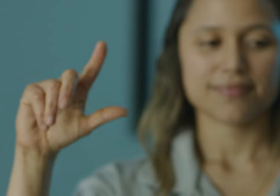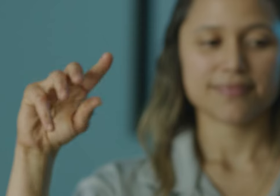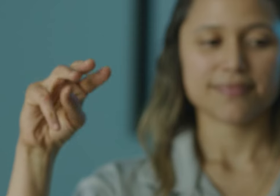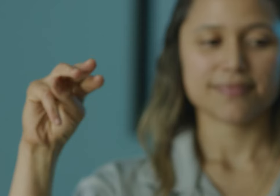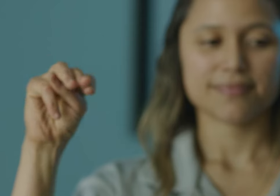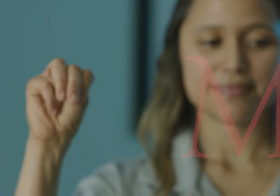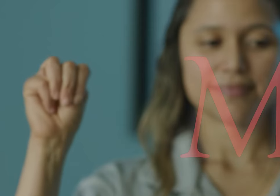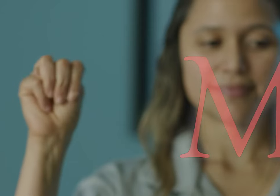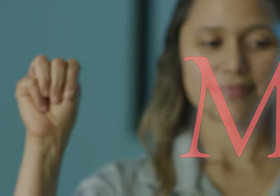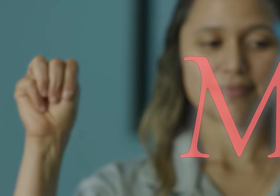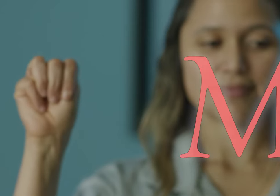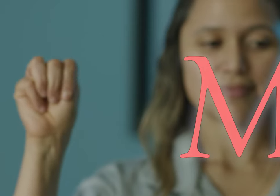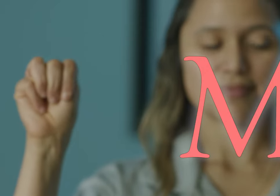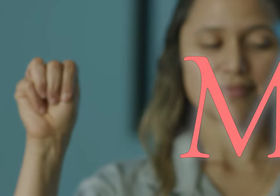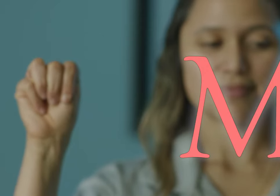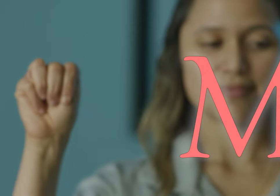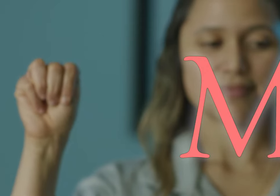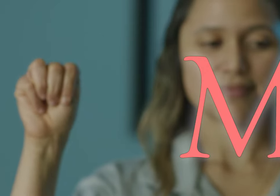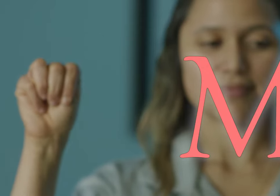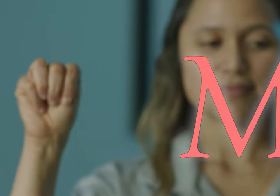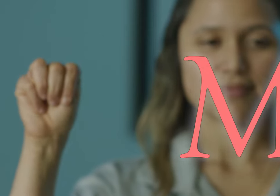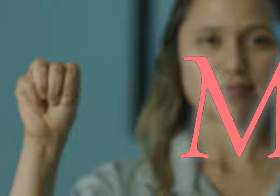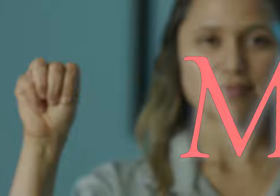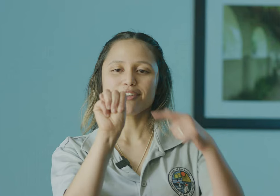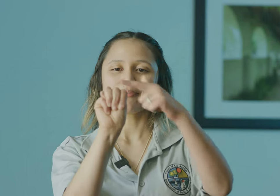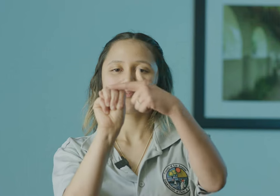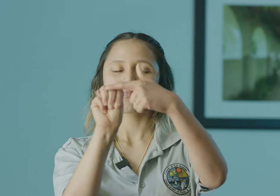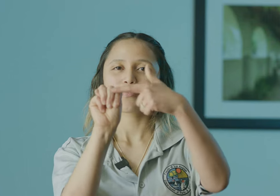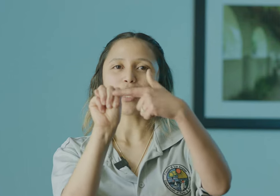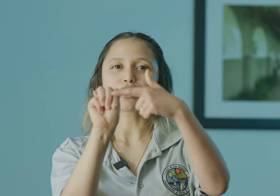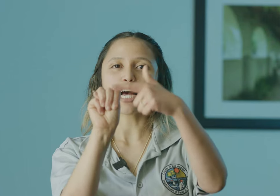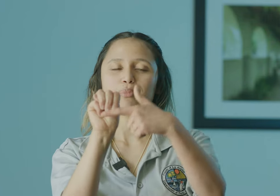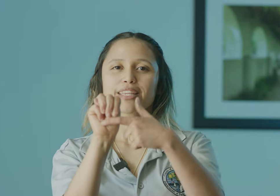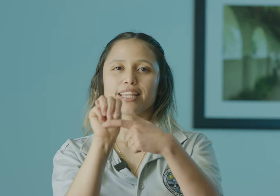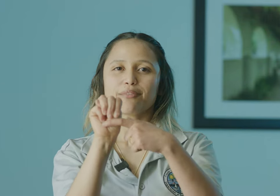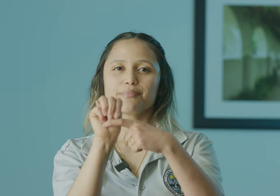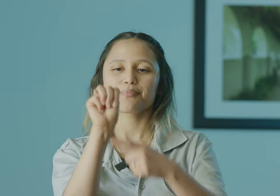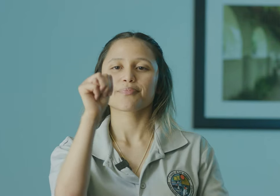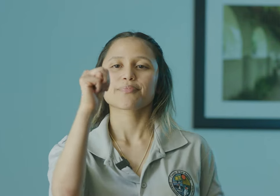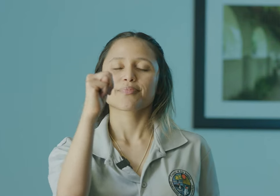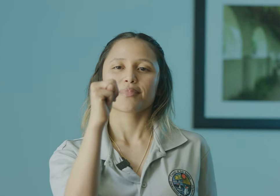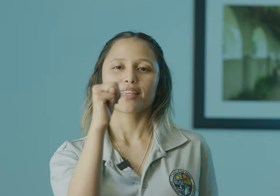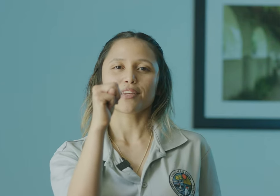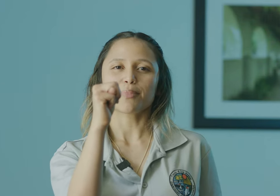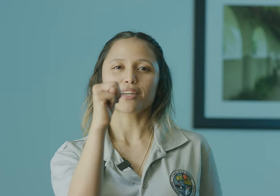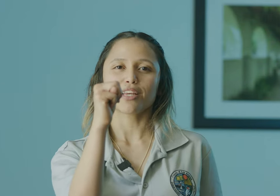L. M. Three fingers close in on top of the thumb. Give you a better look,